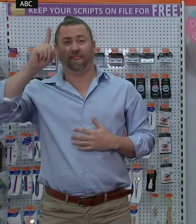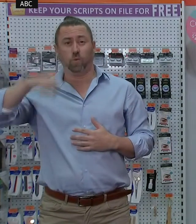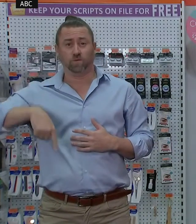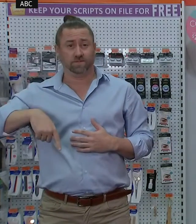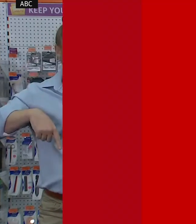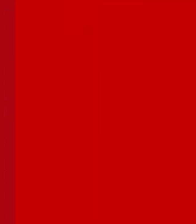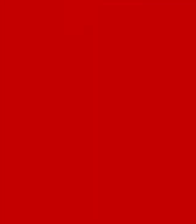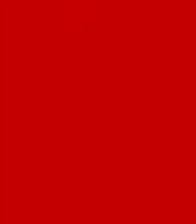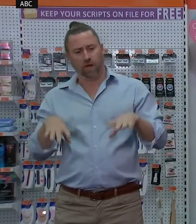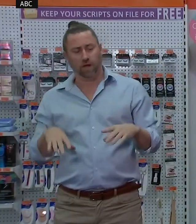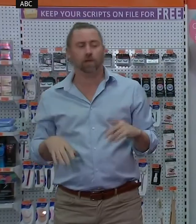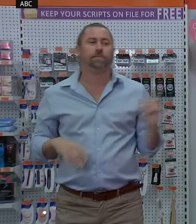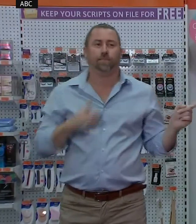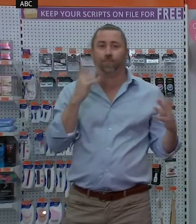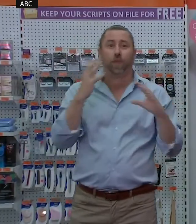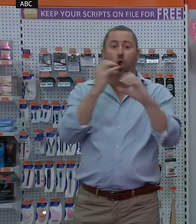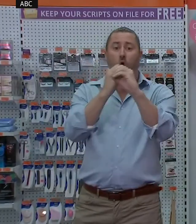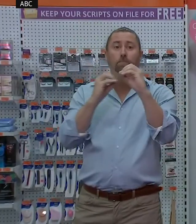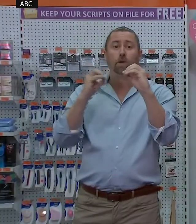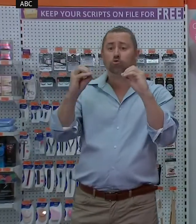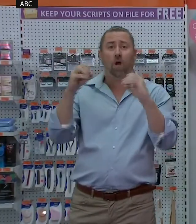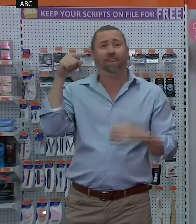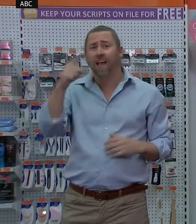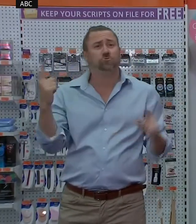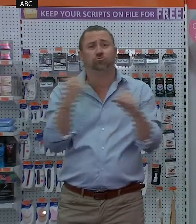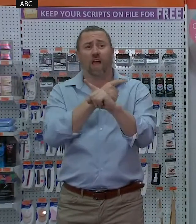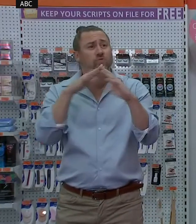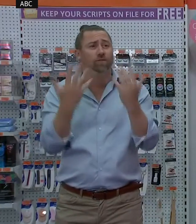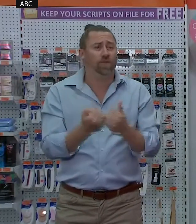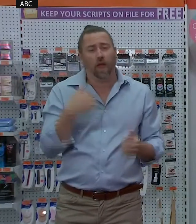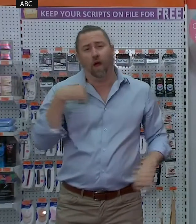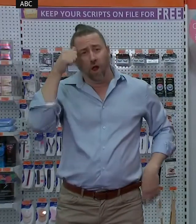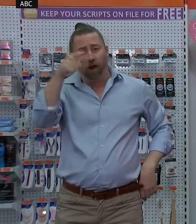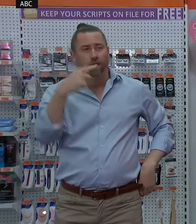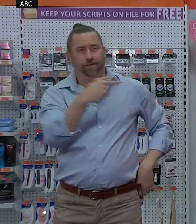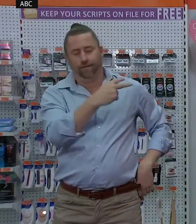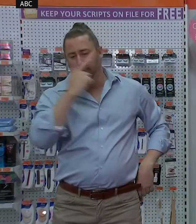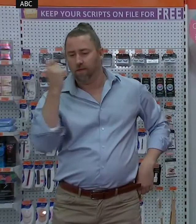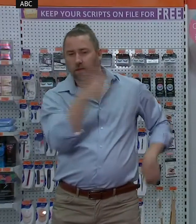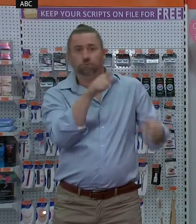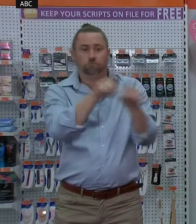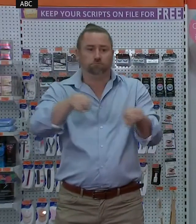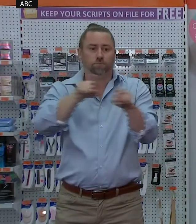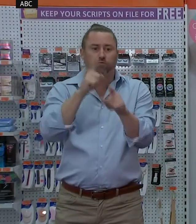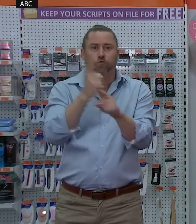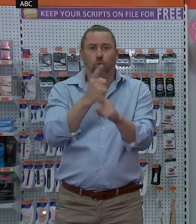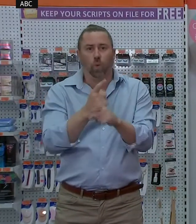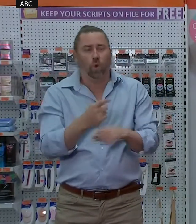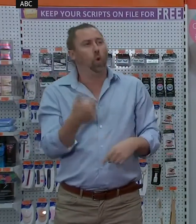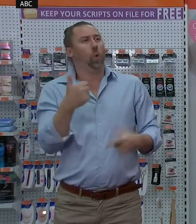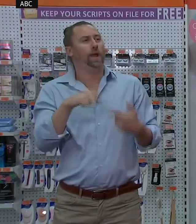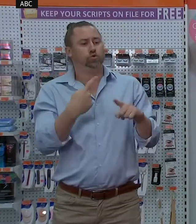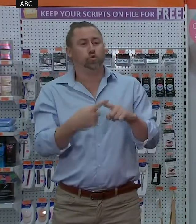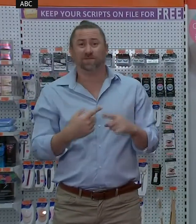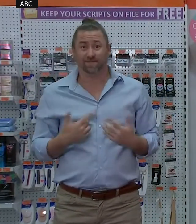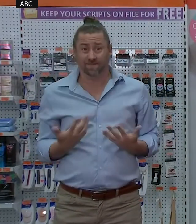Very high. The Omicron strain really has changed everything and I know it sounds like a cliche but that has completely changed all